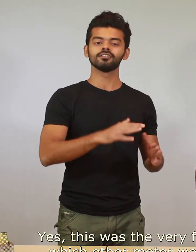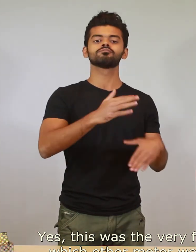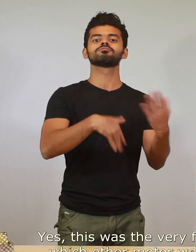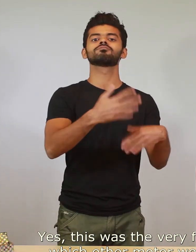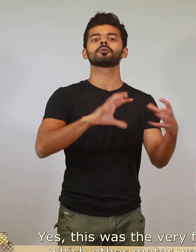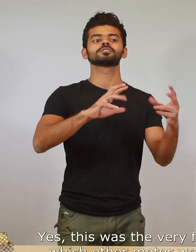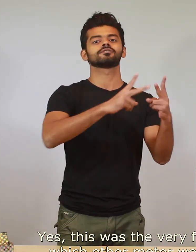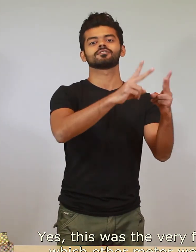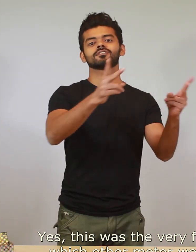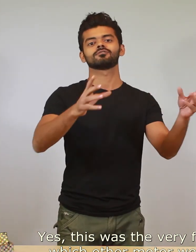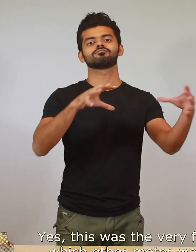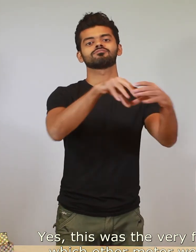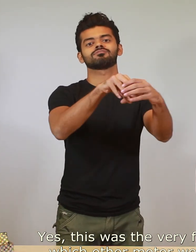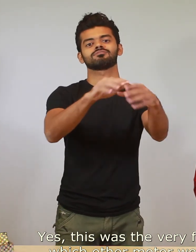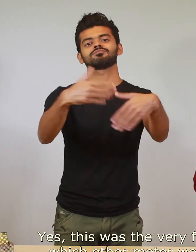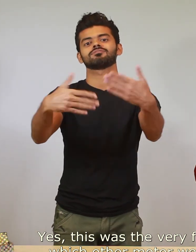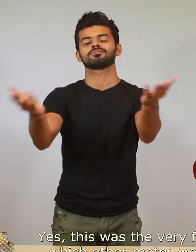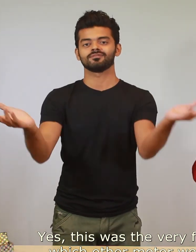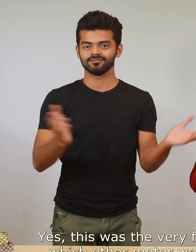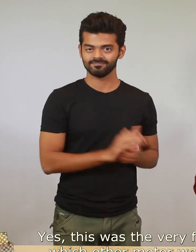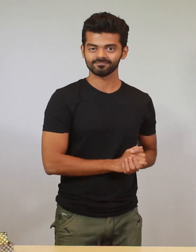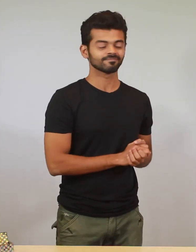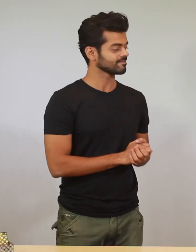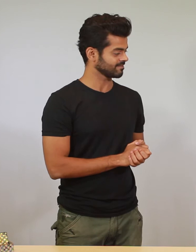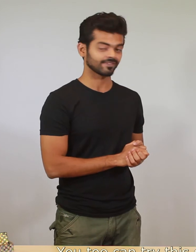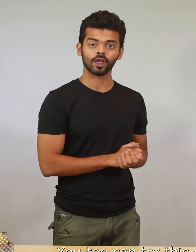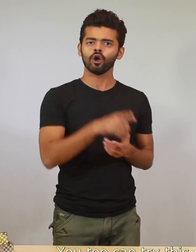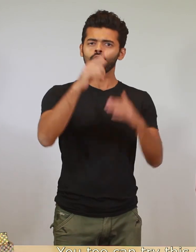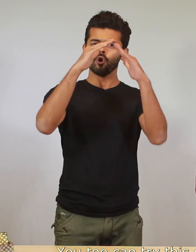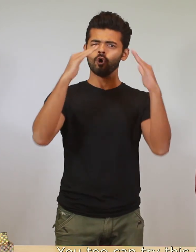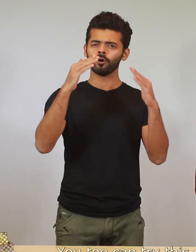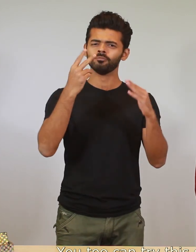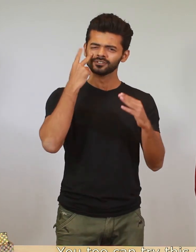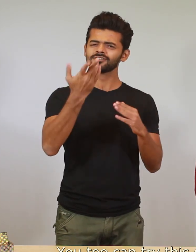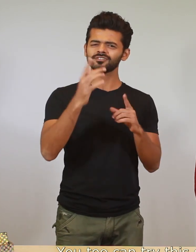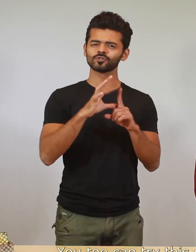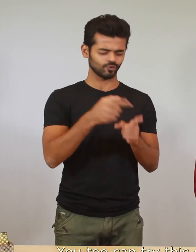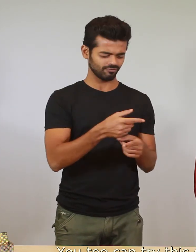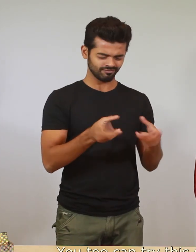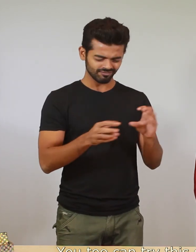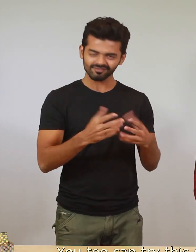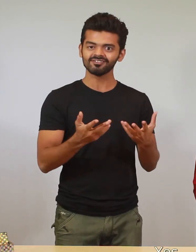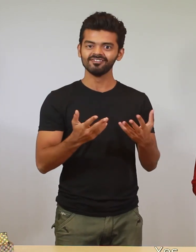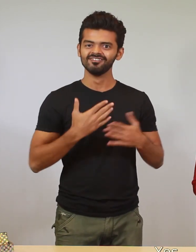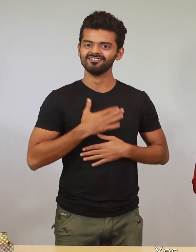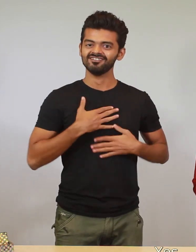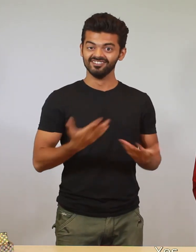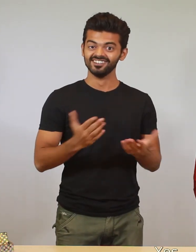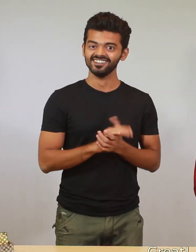which other motors were developed oh you too can try this out at home yes